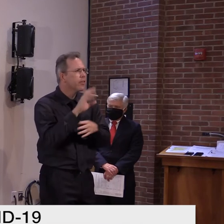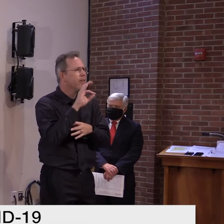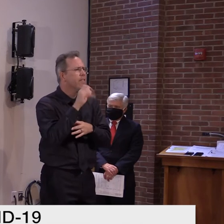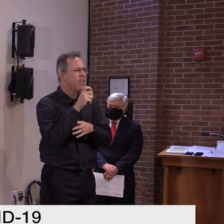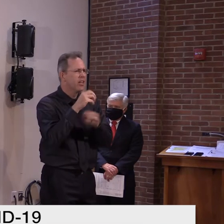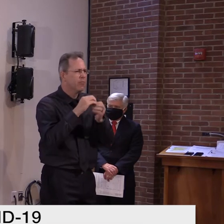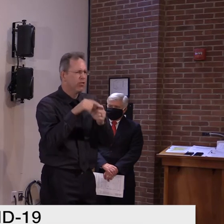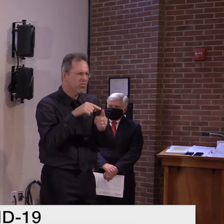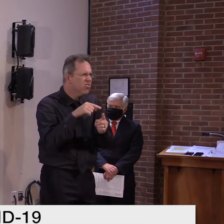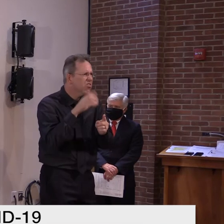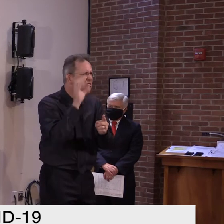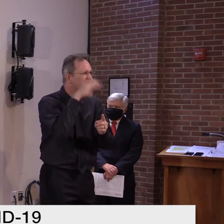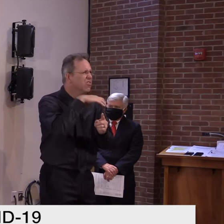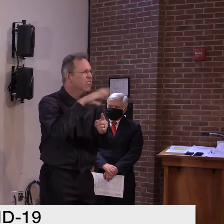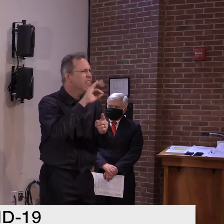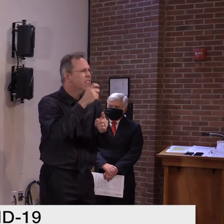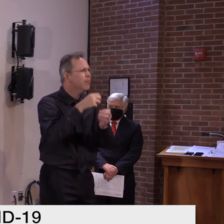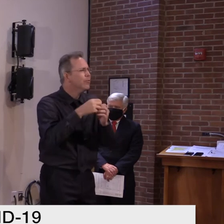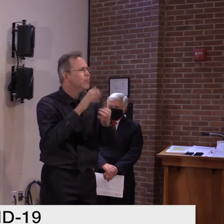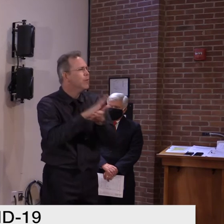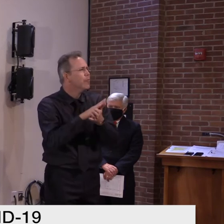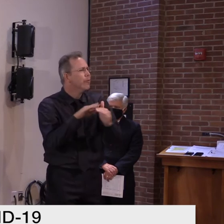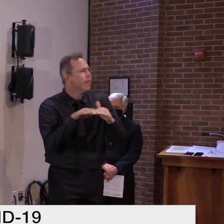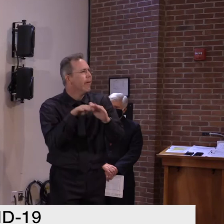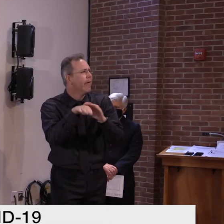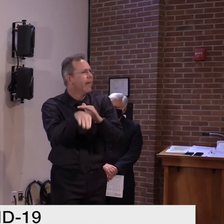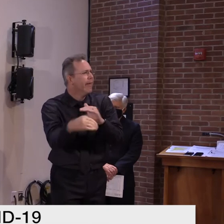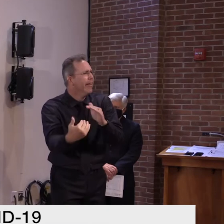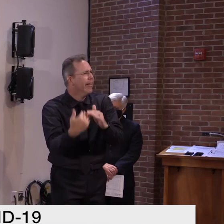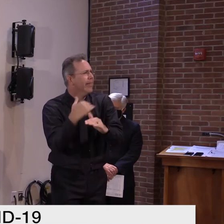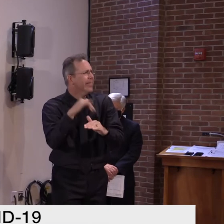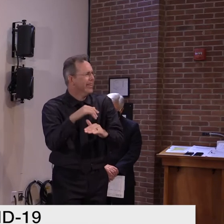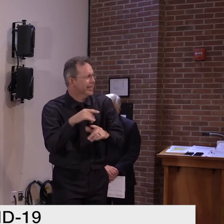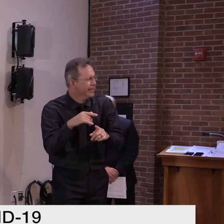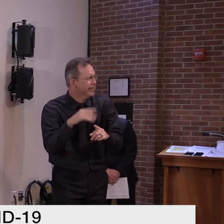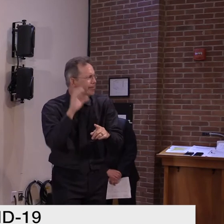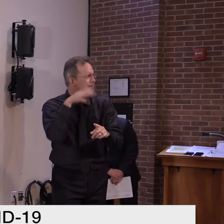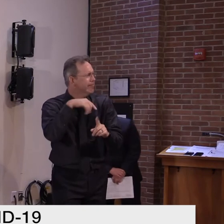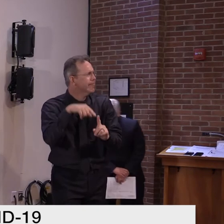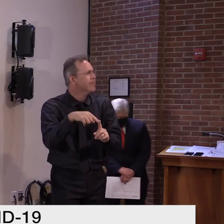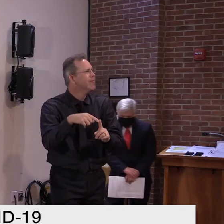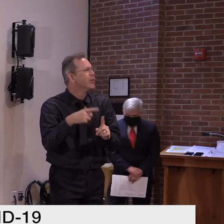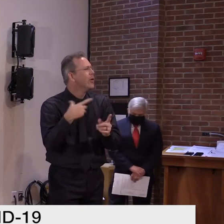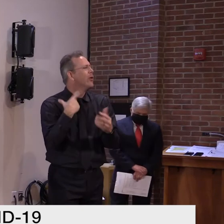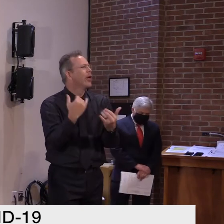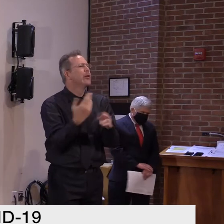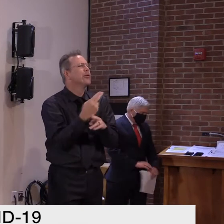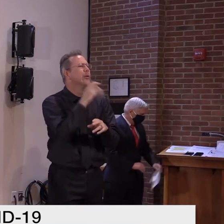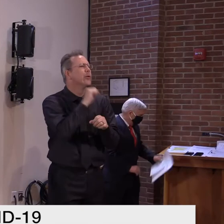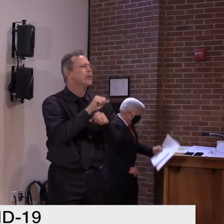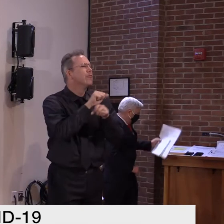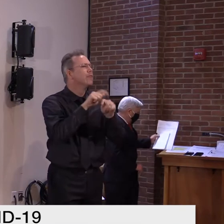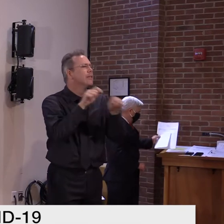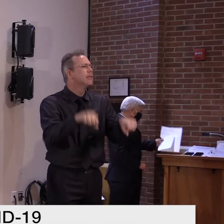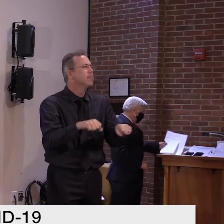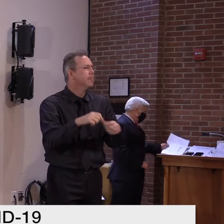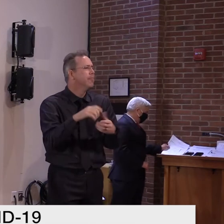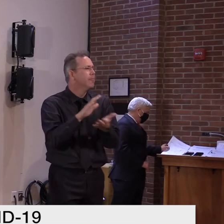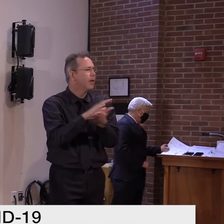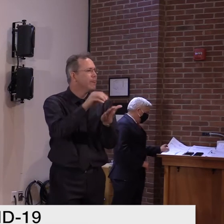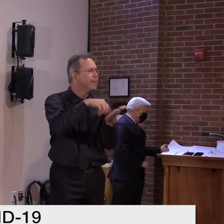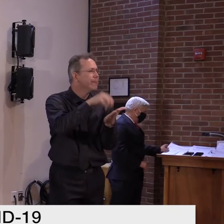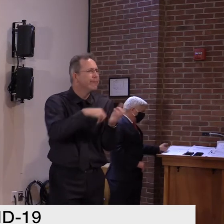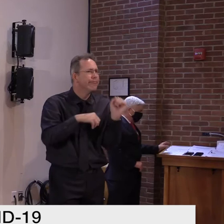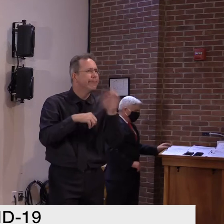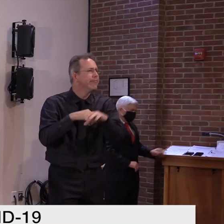so again, because they've had to resort to paper and, uh, more, uh, outdated technology, I'll